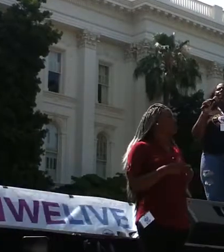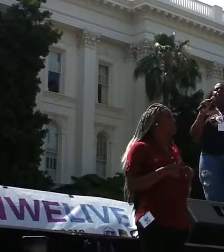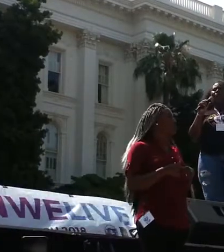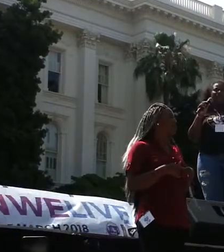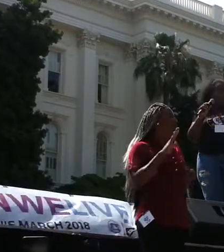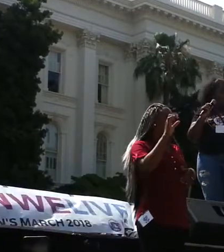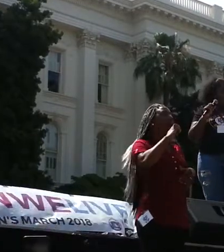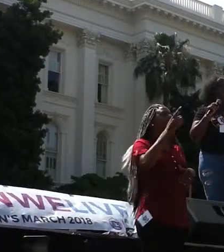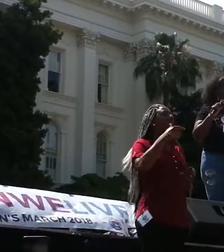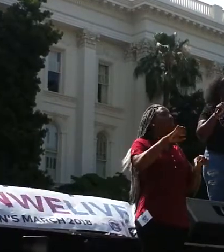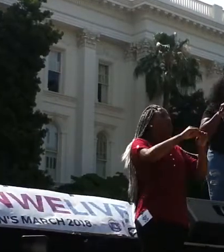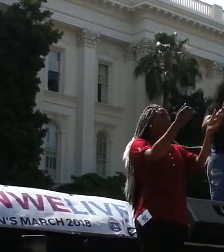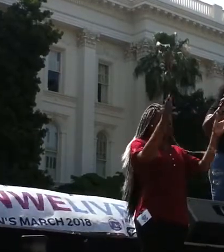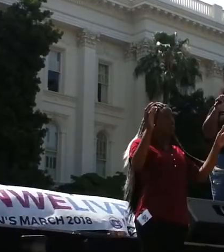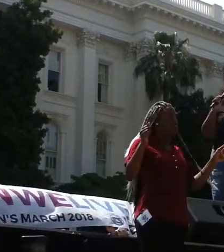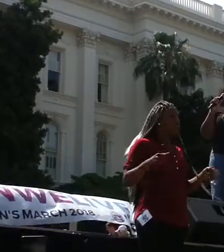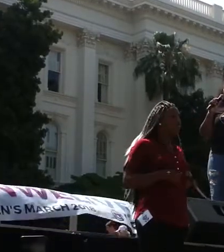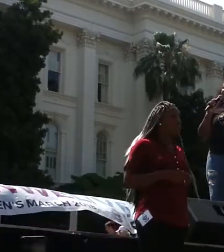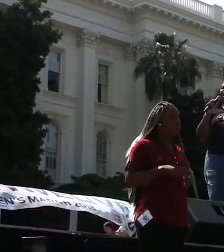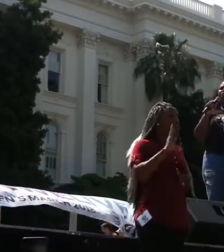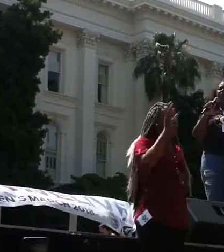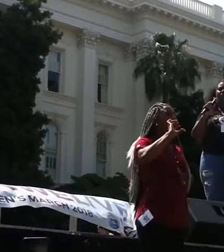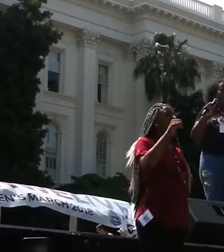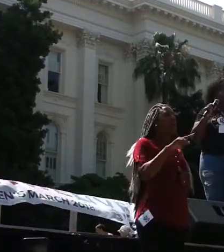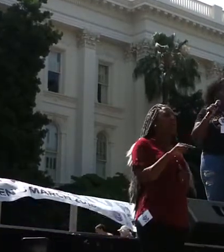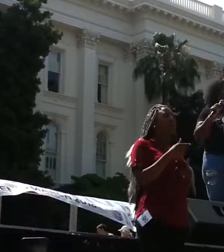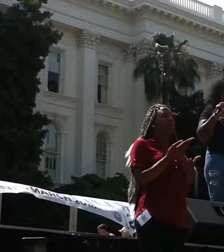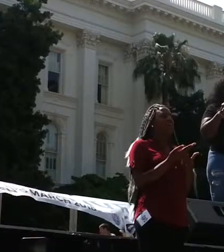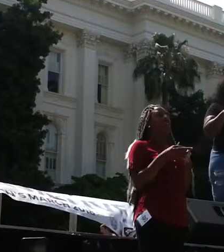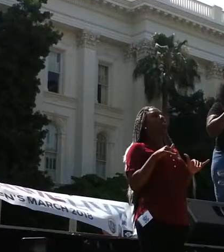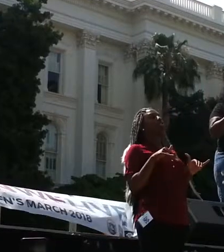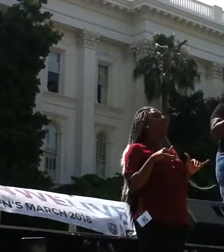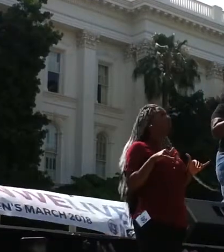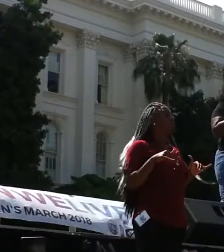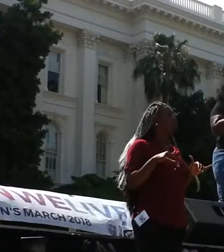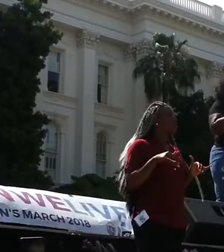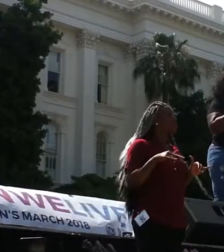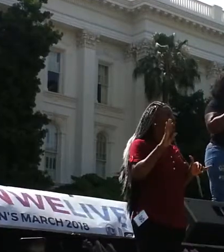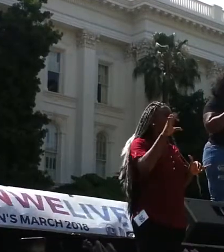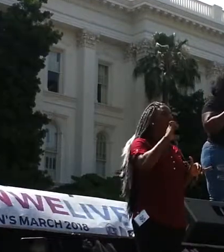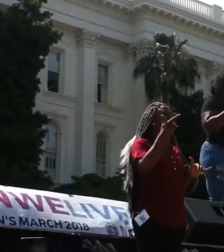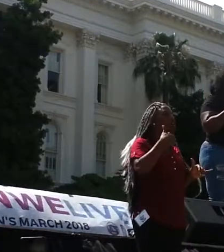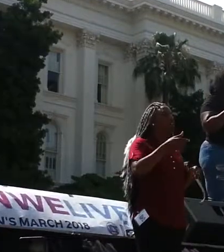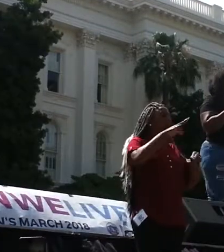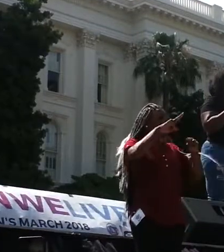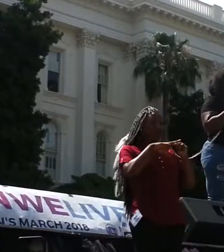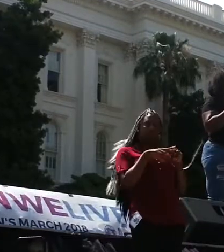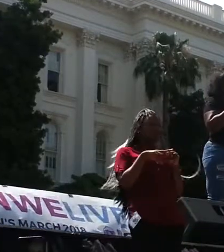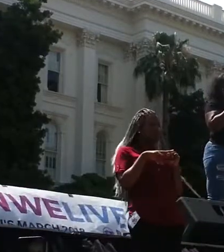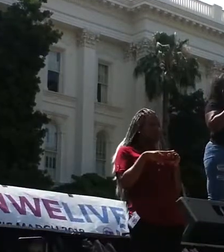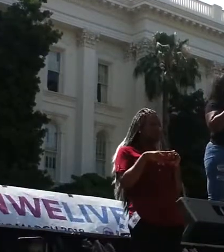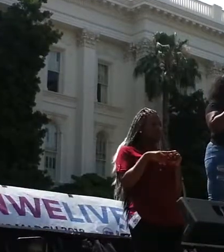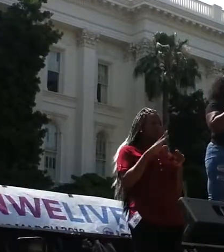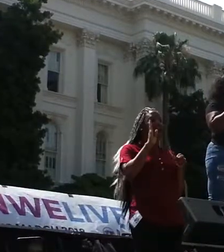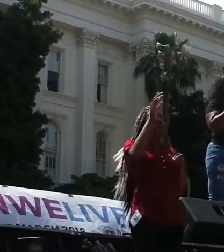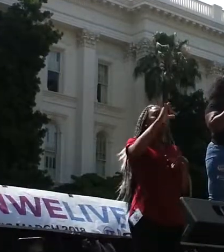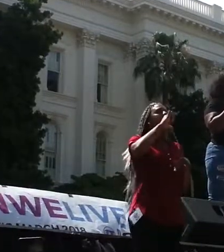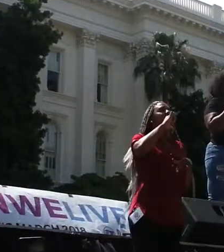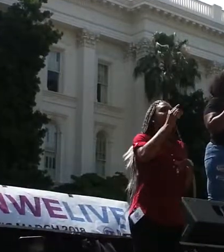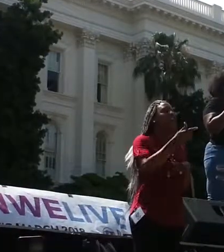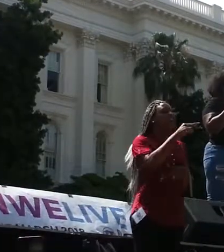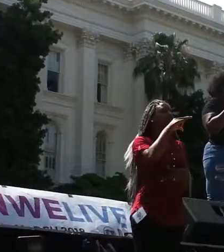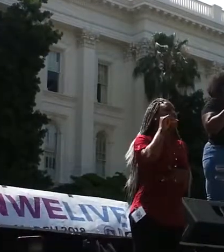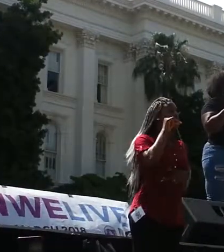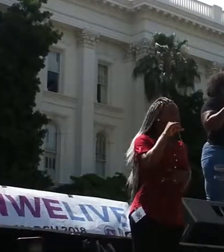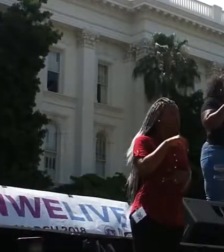I will not break. I will not roll over. I will not sit down. I will not shut